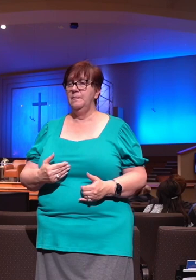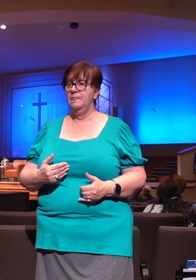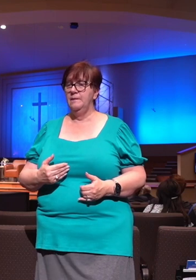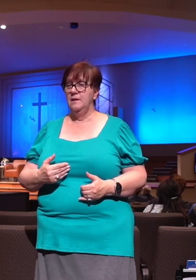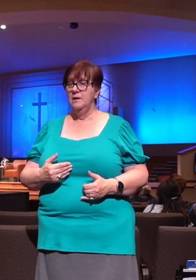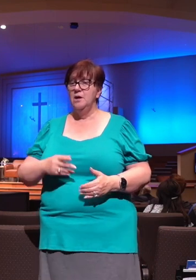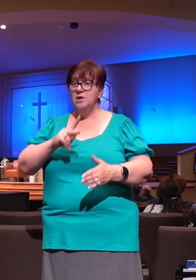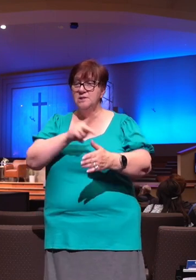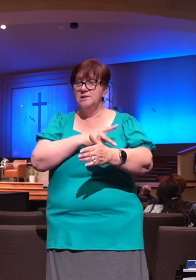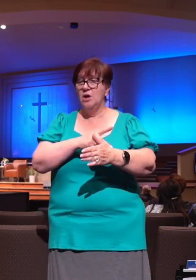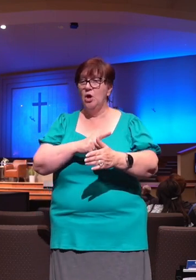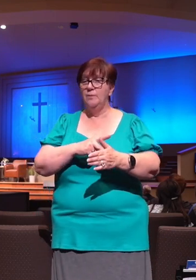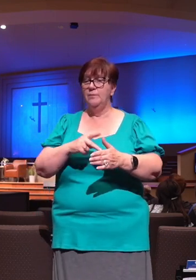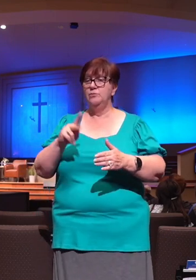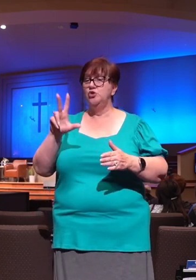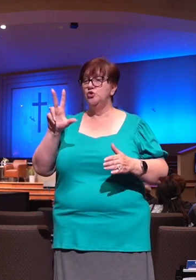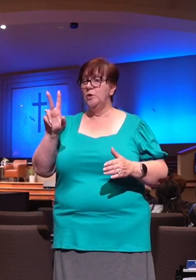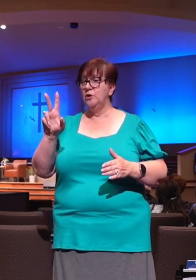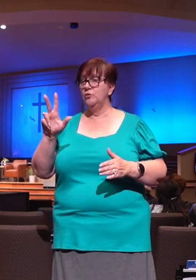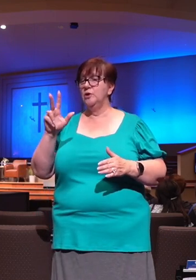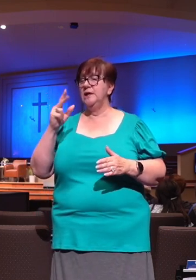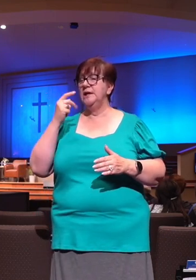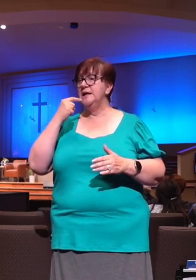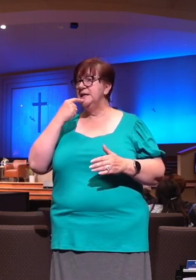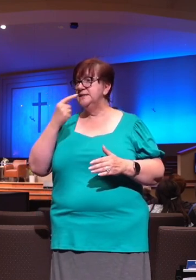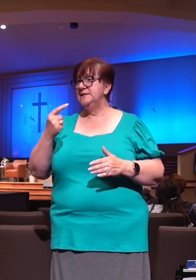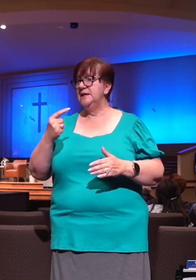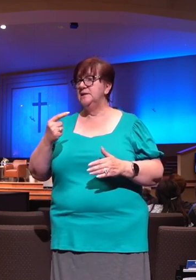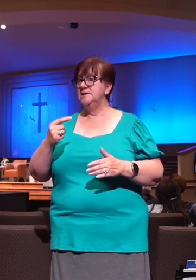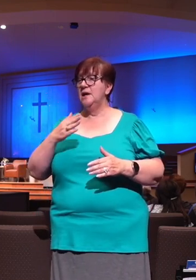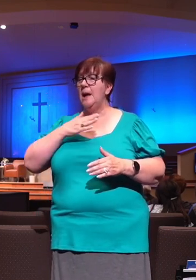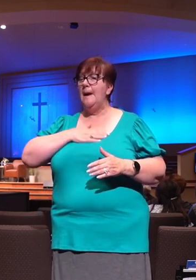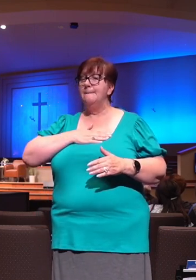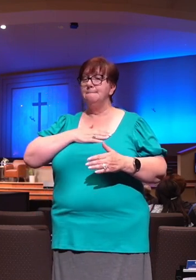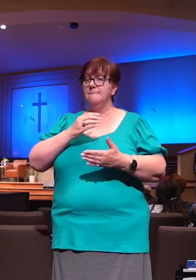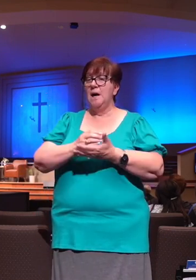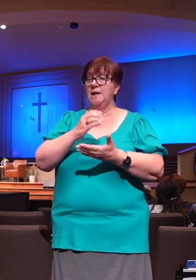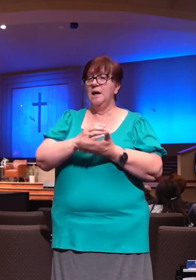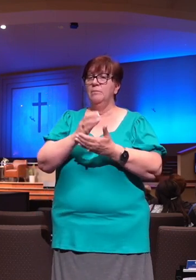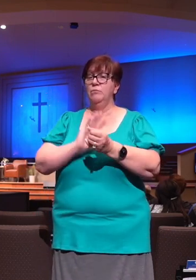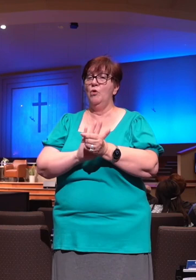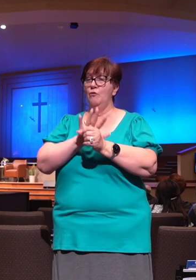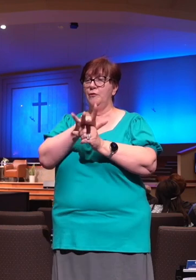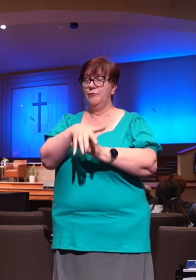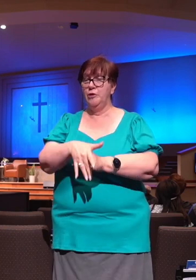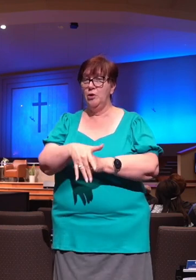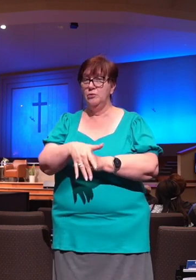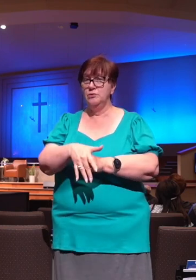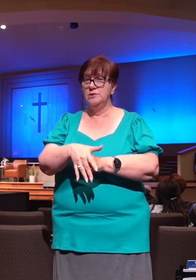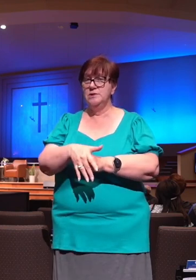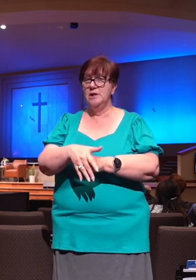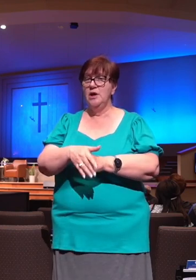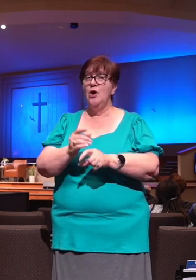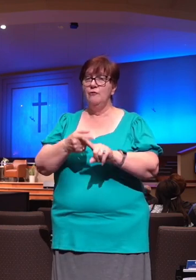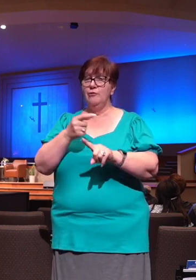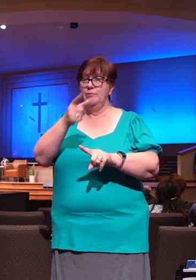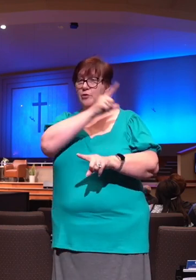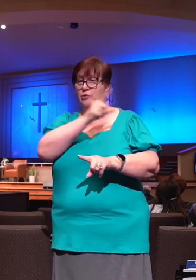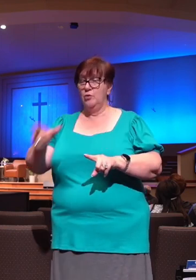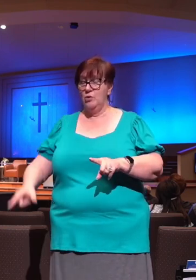cup overflows. And so we find the sustenance from the Lord. But then in the Lord, we find our inheritance. And we